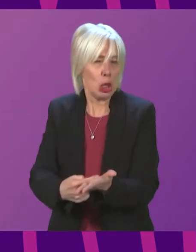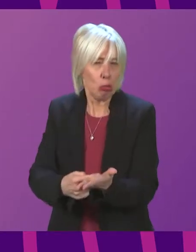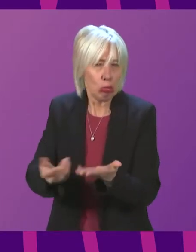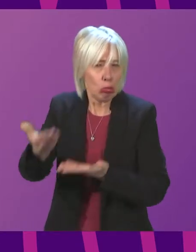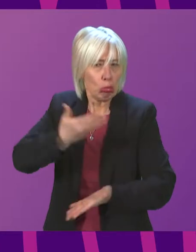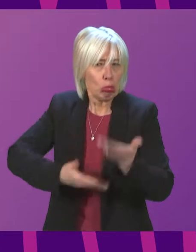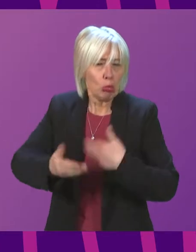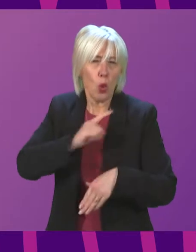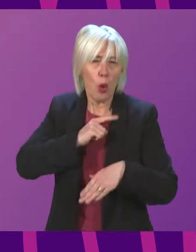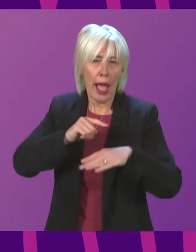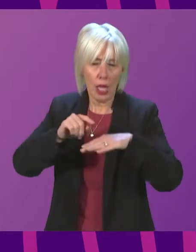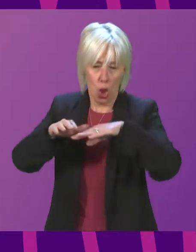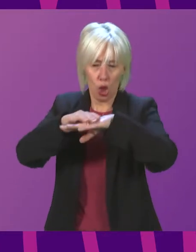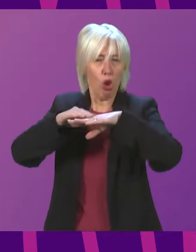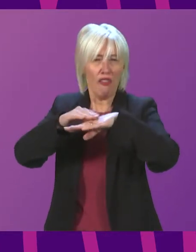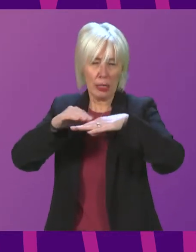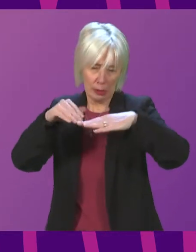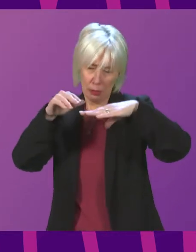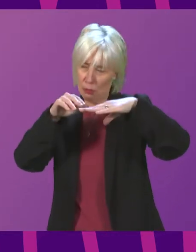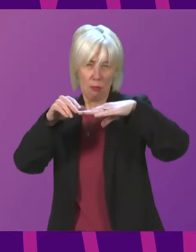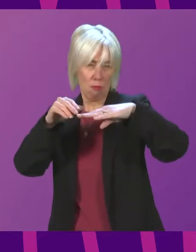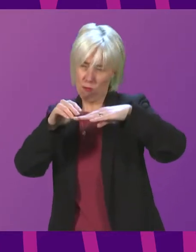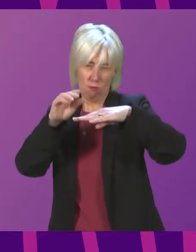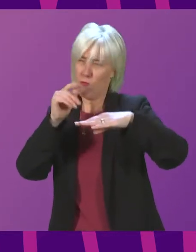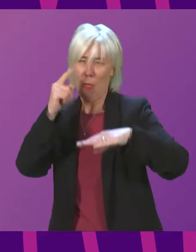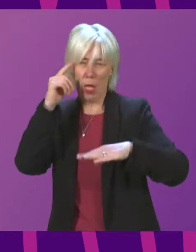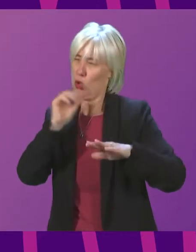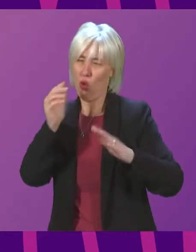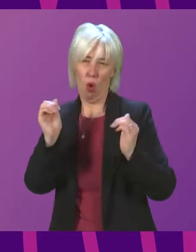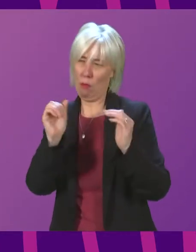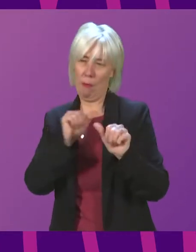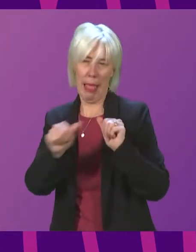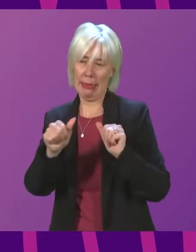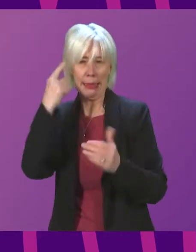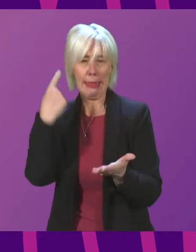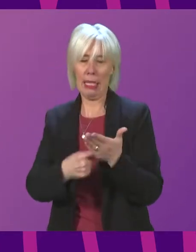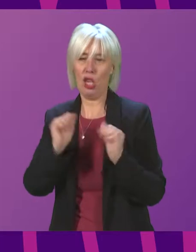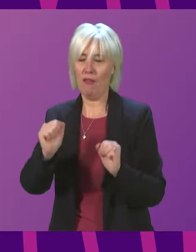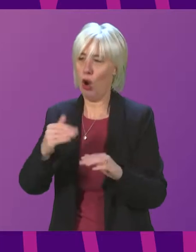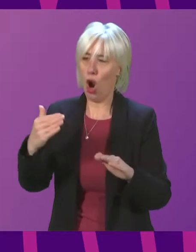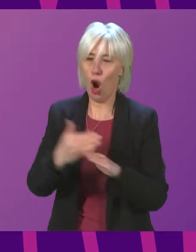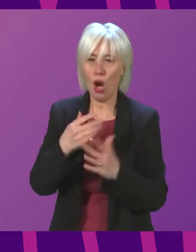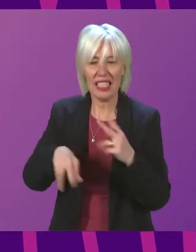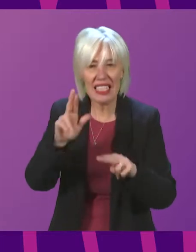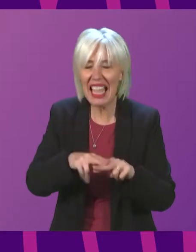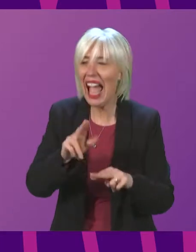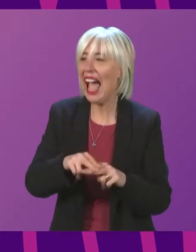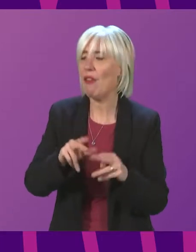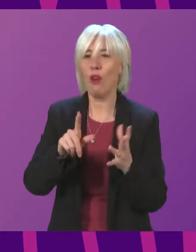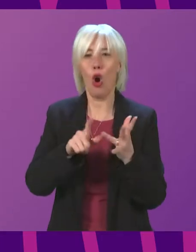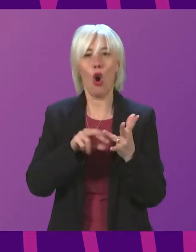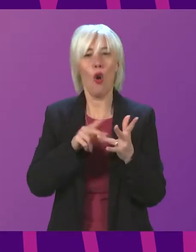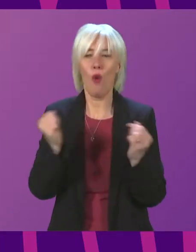because on the surface of it, it does not look to be the right decision for the employees, for their communities or indeed for Ovo Energy